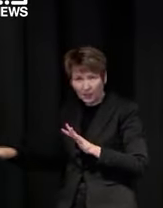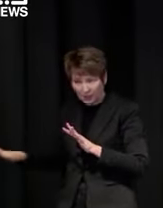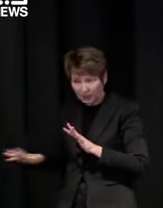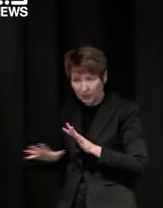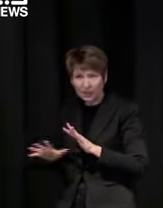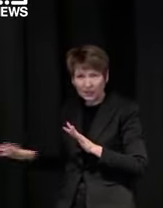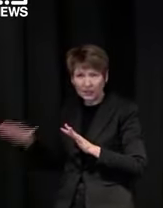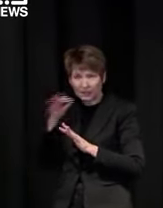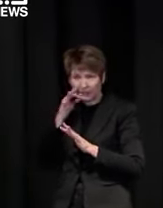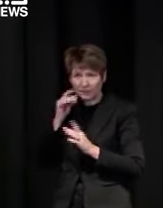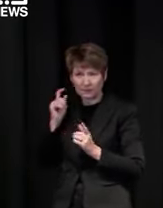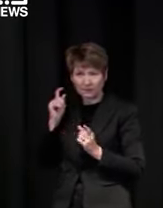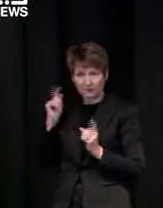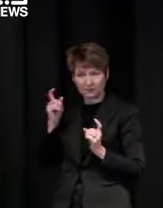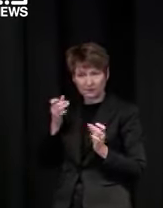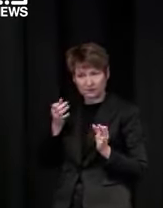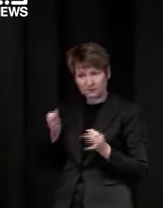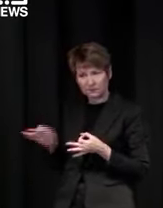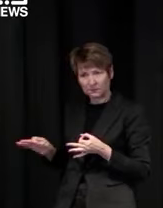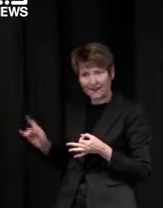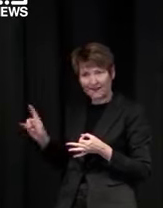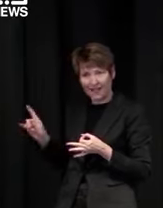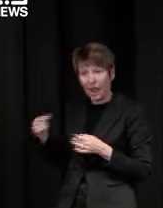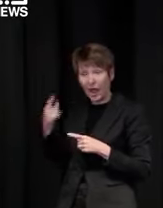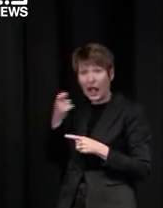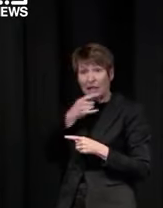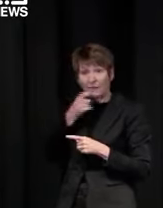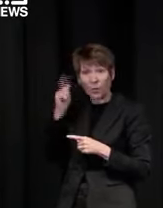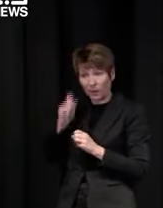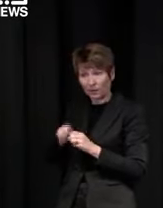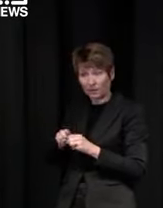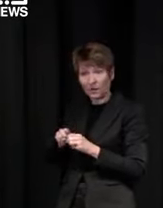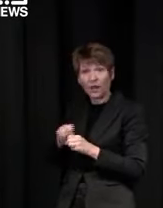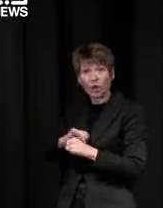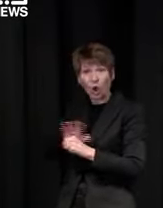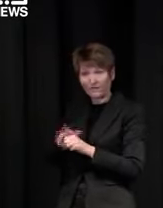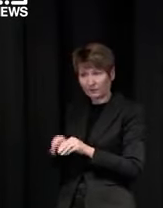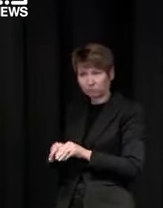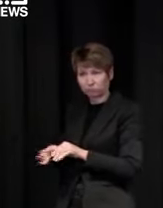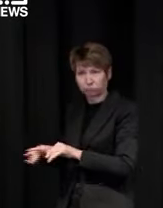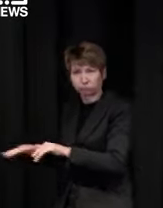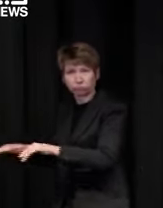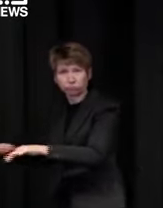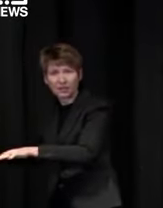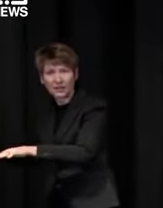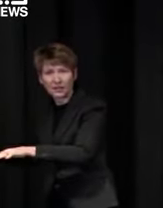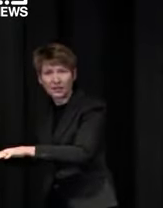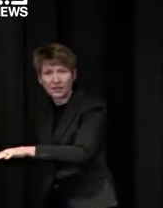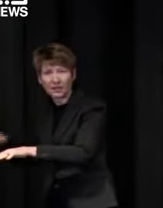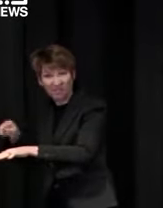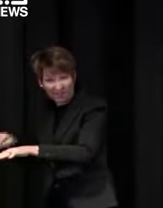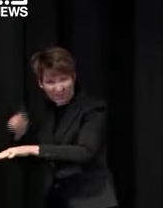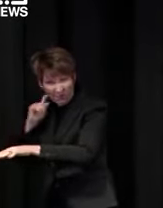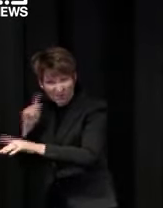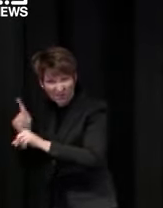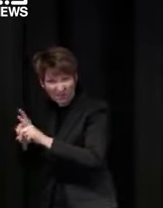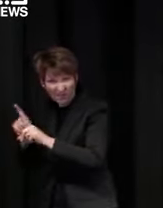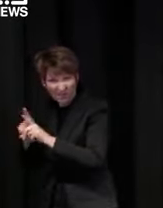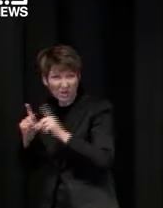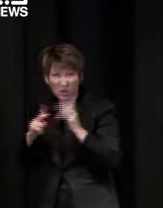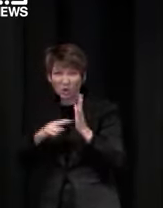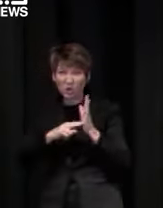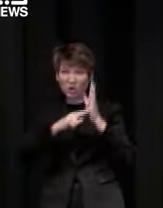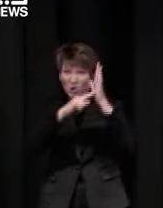those areas get to what we're seeing in melbourne's north for example is there a possibility to increase vaccination testing and just go